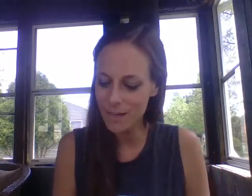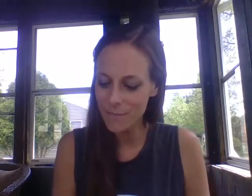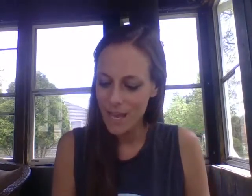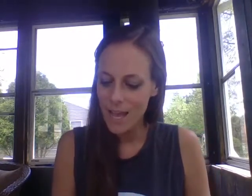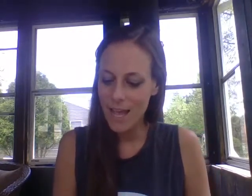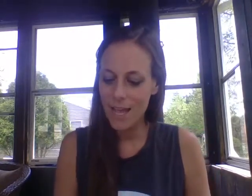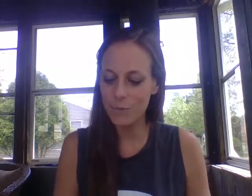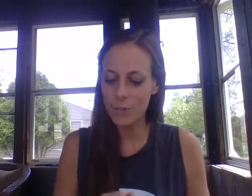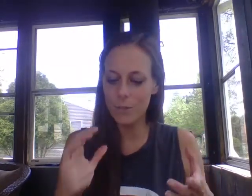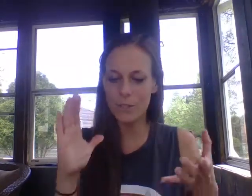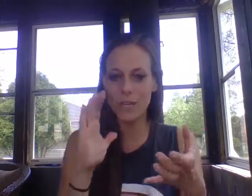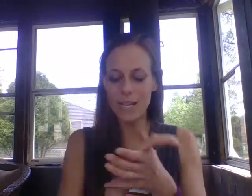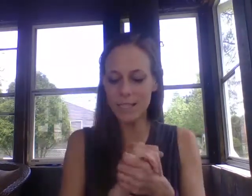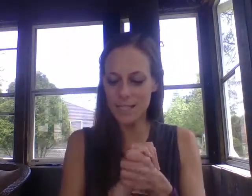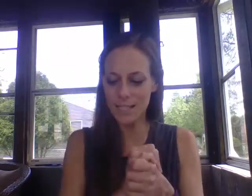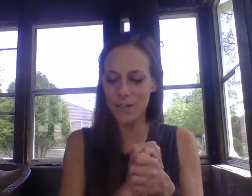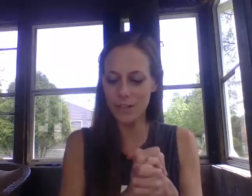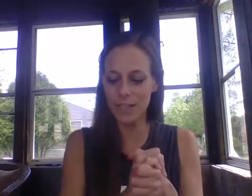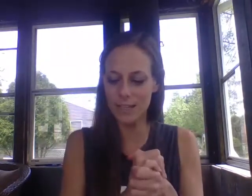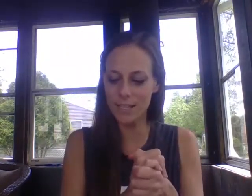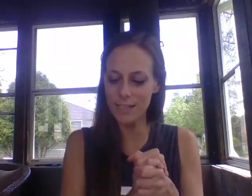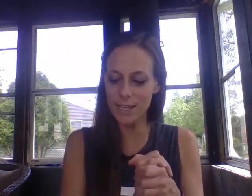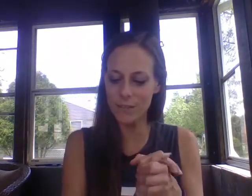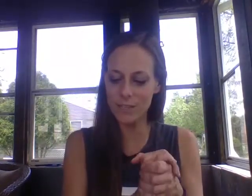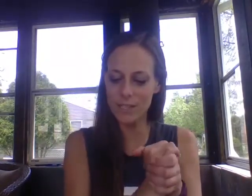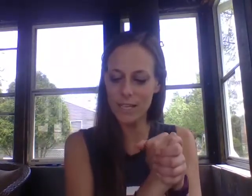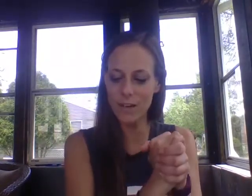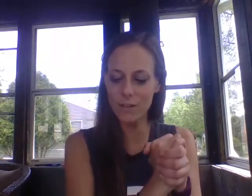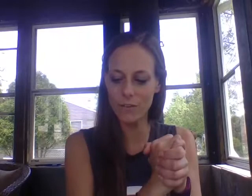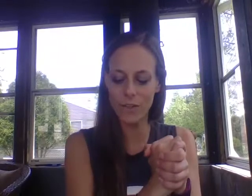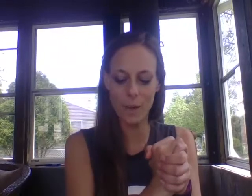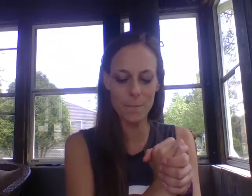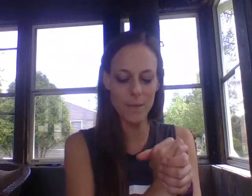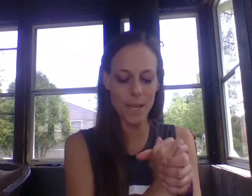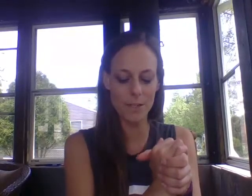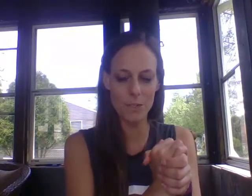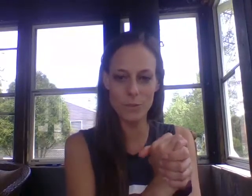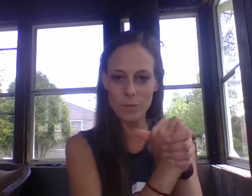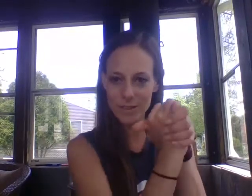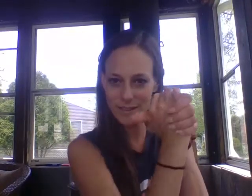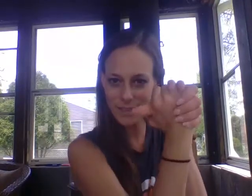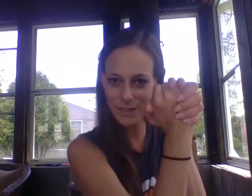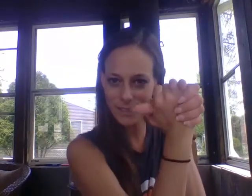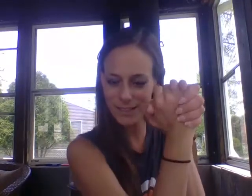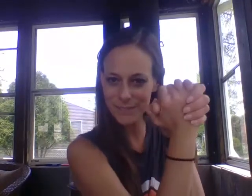and when you put your hands together like this and you stick out your thumb and you wiggle it